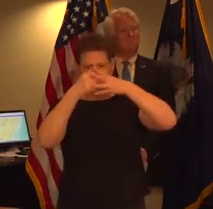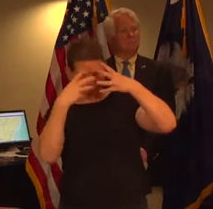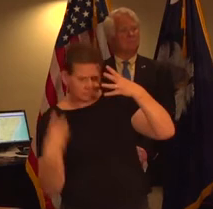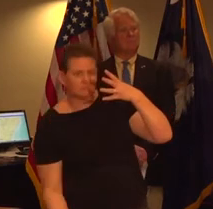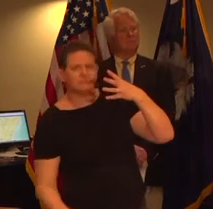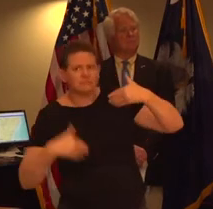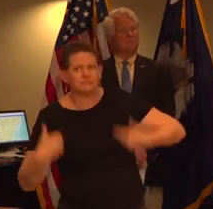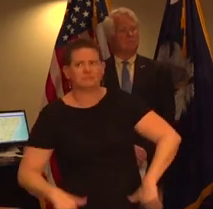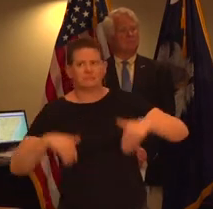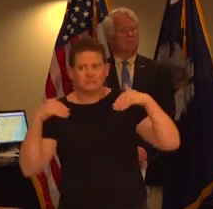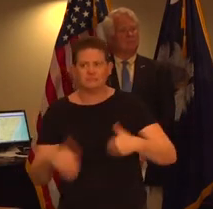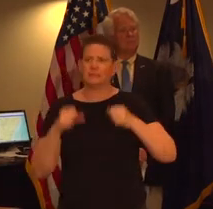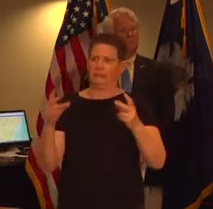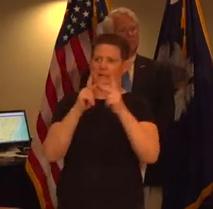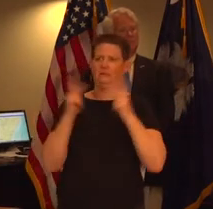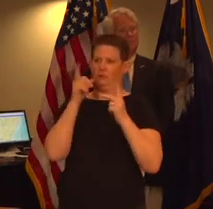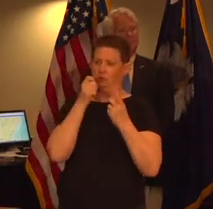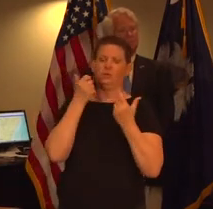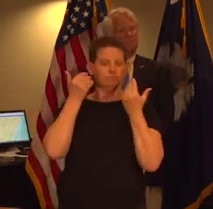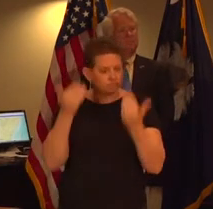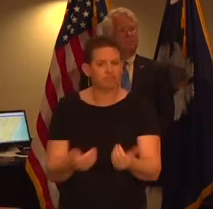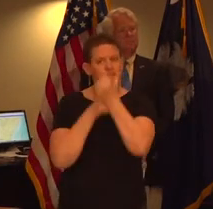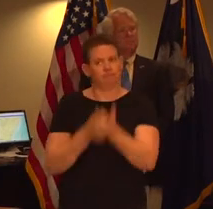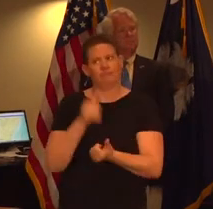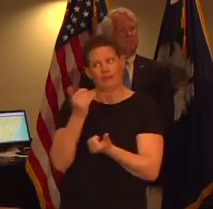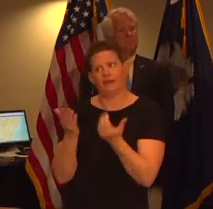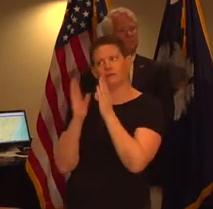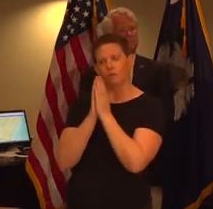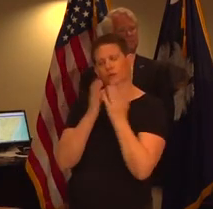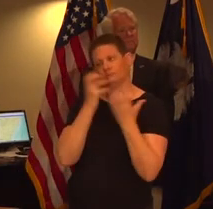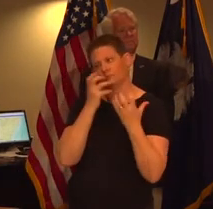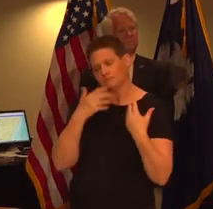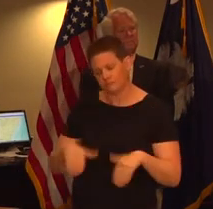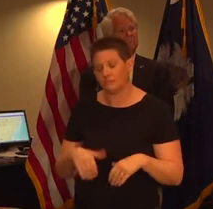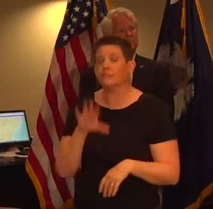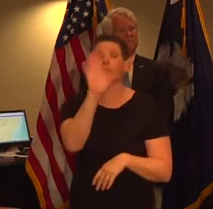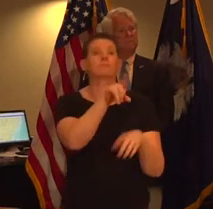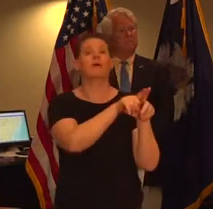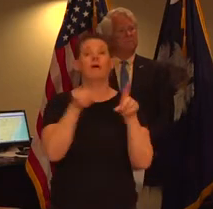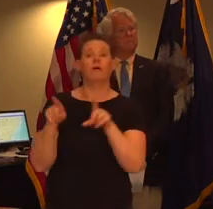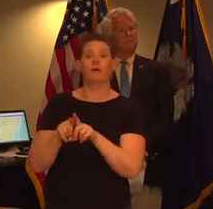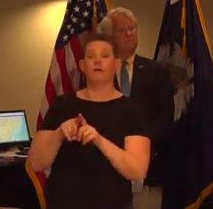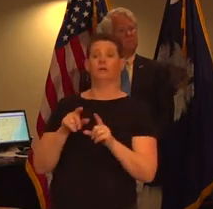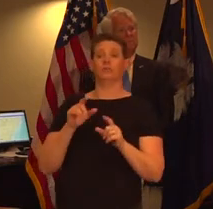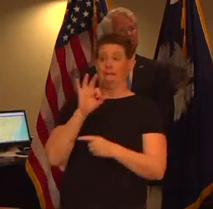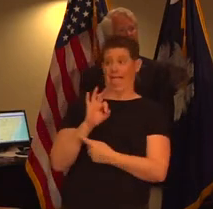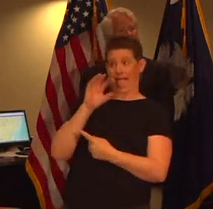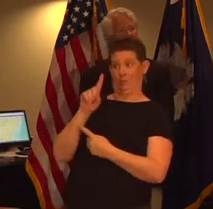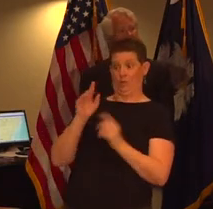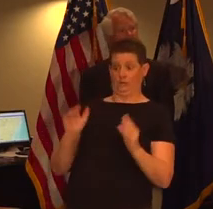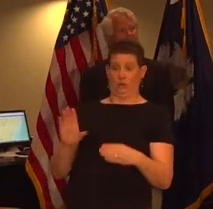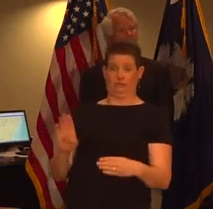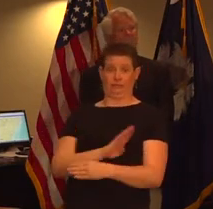response in south carolina to that request also another note 91 small business administration